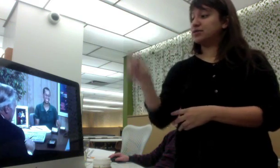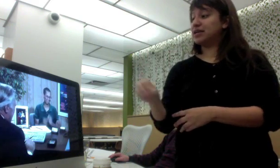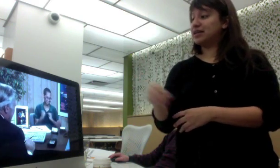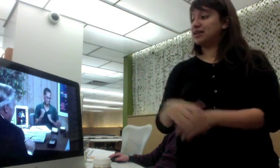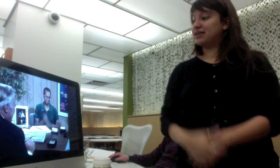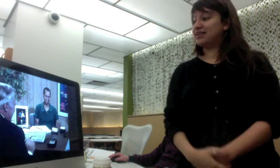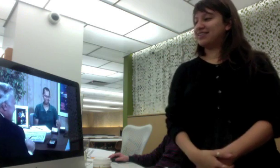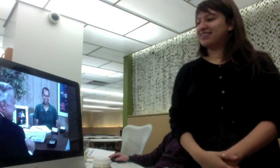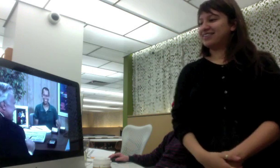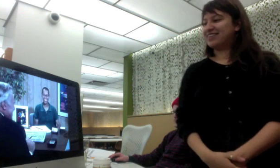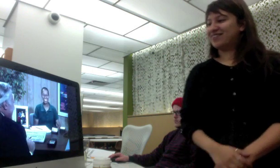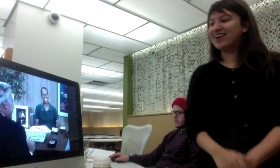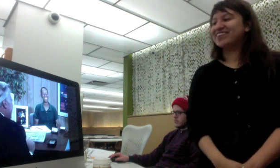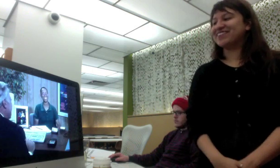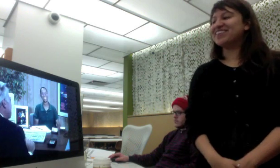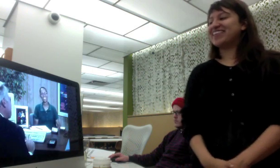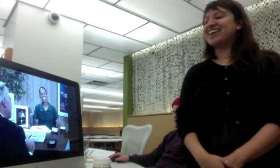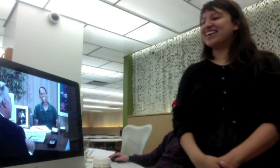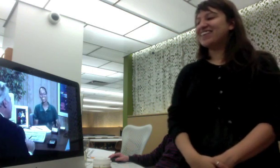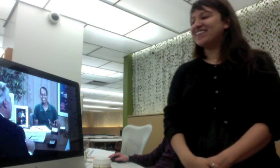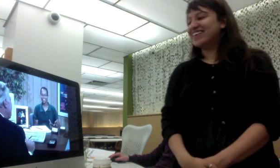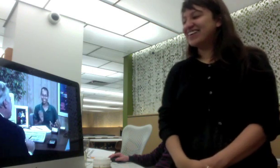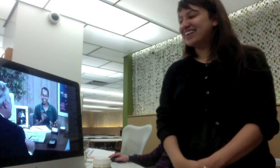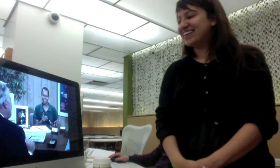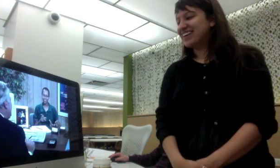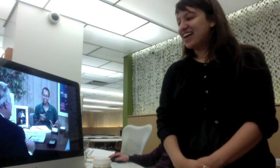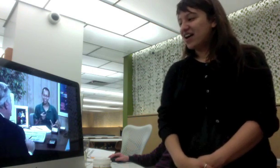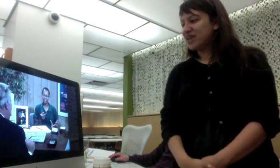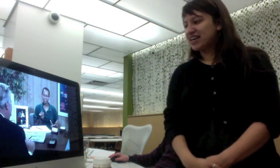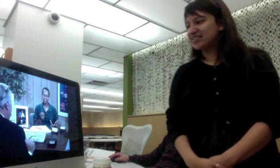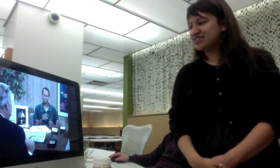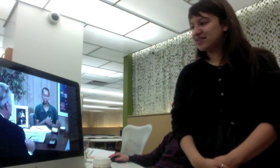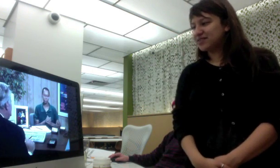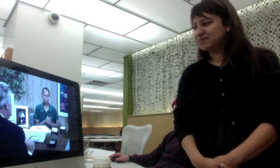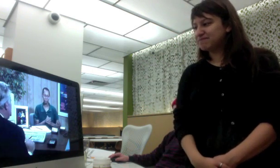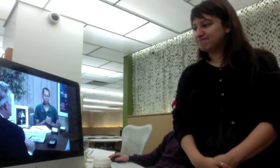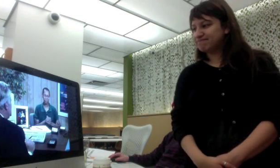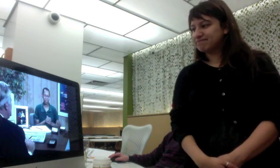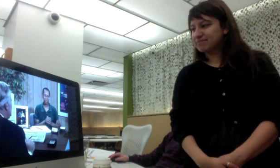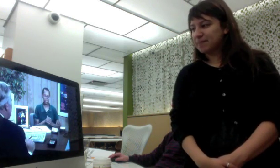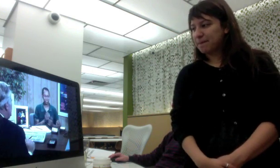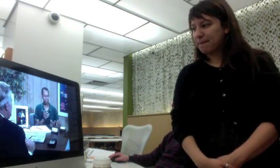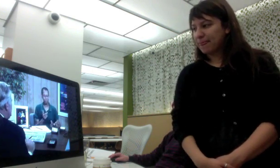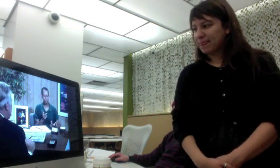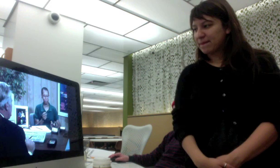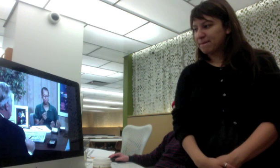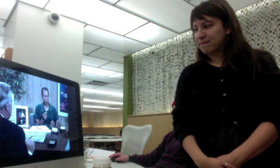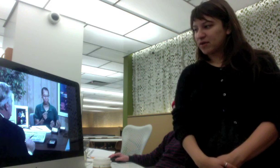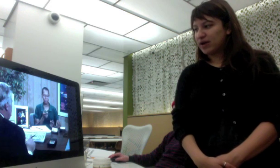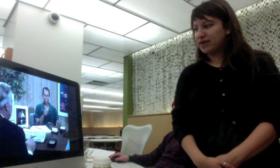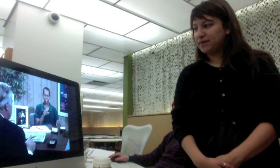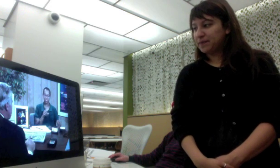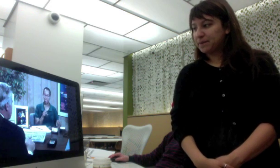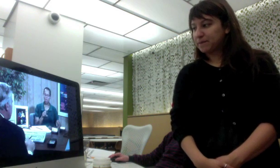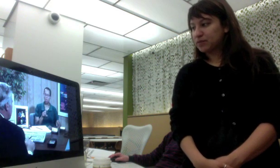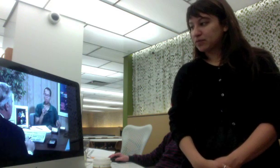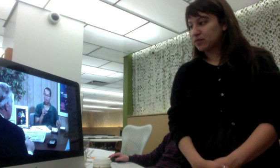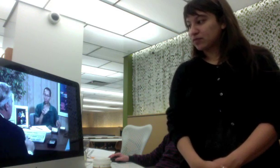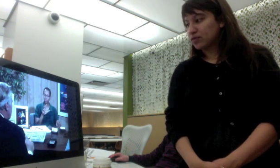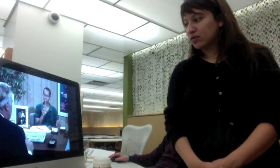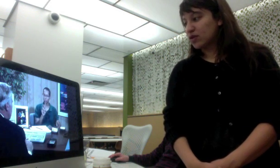Thank you. Wonderful. Thank you. Okay, so. Hmm. Well.